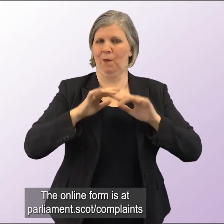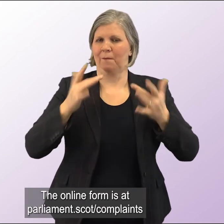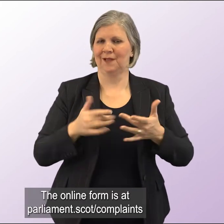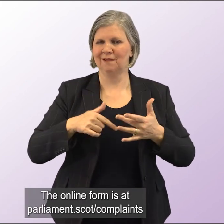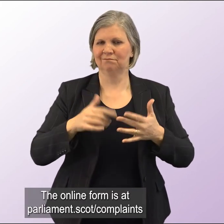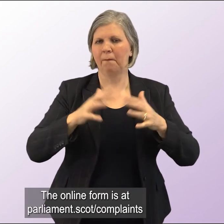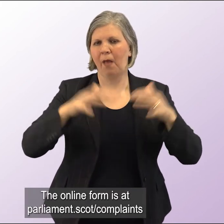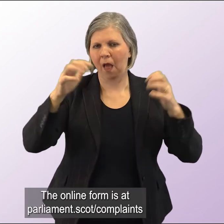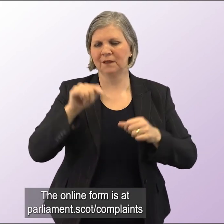.scot.com